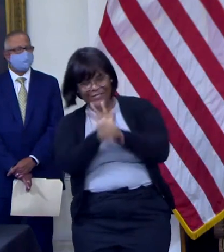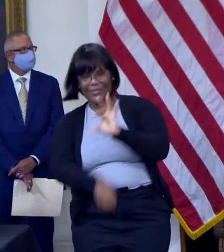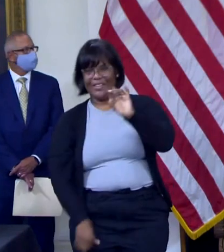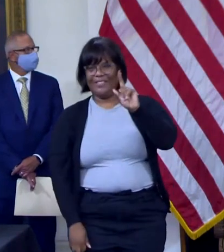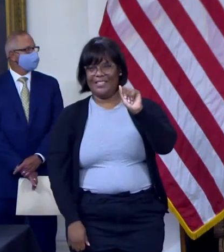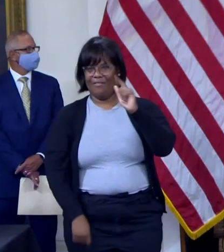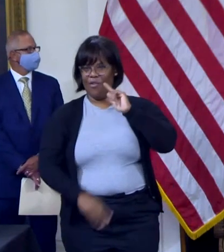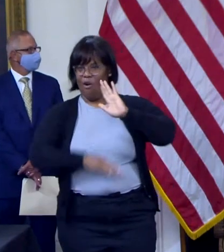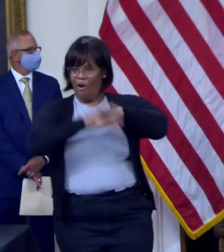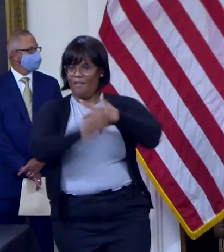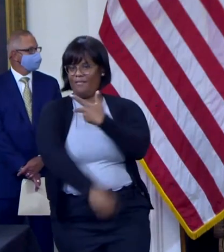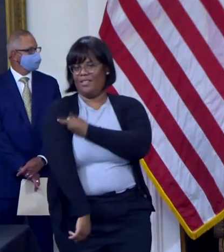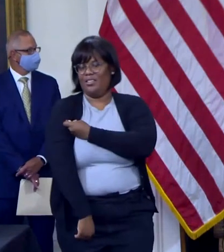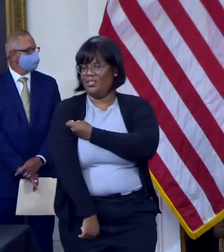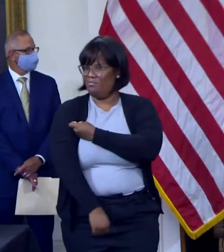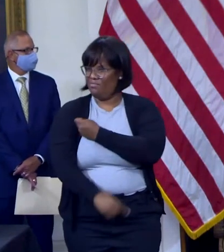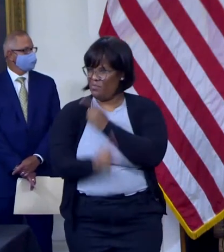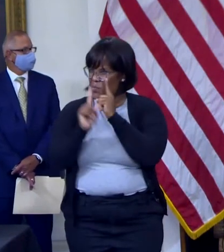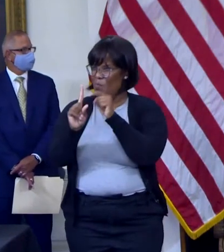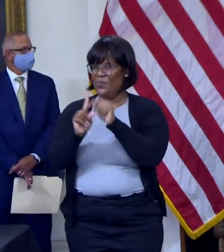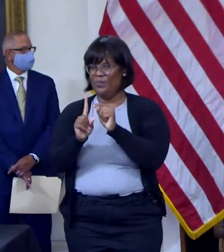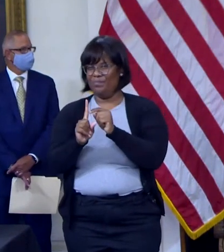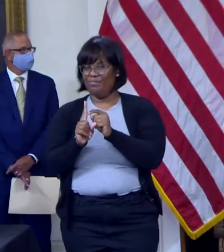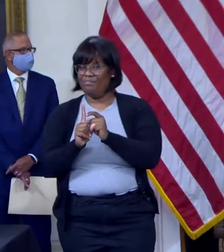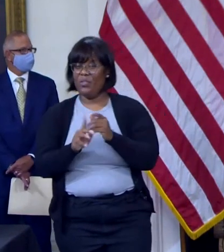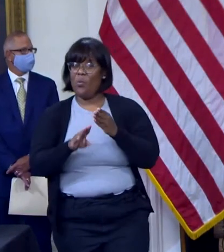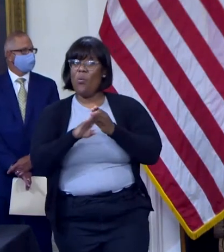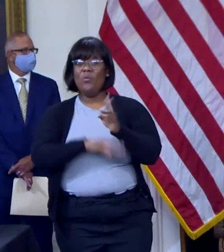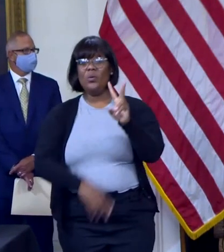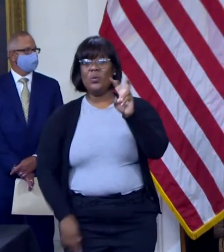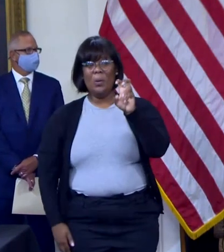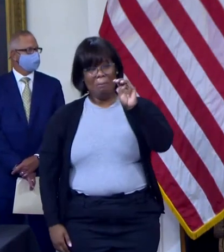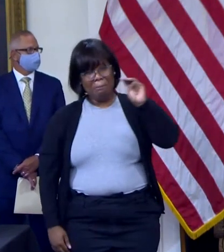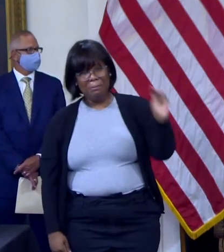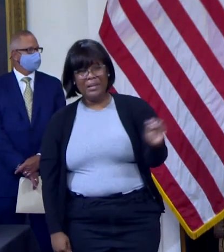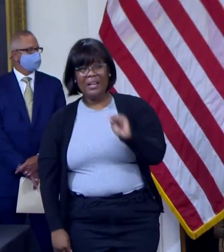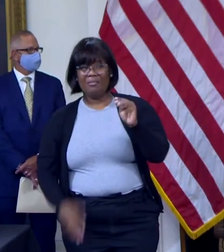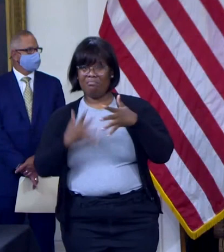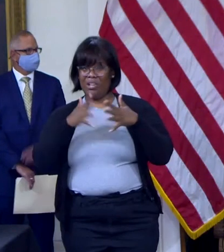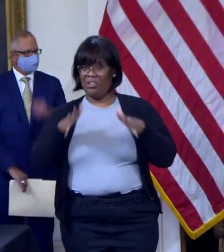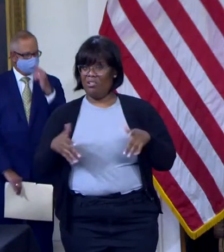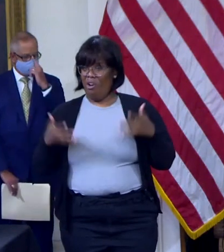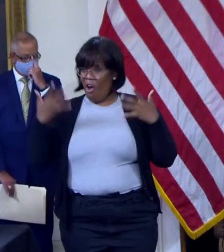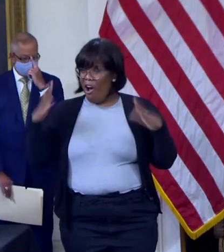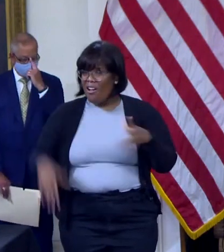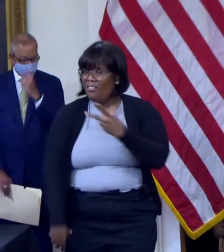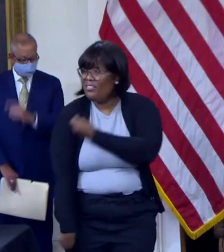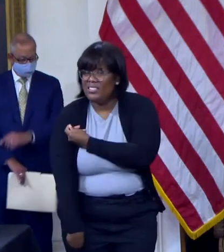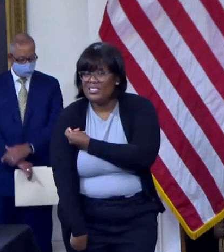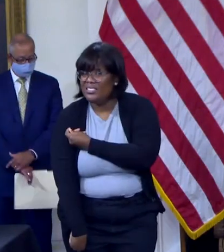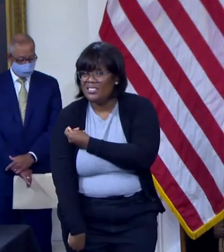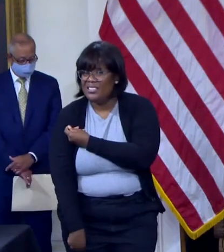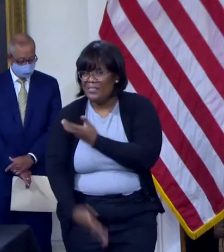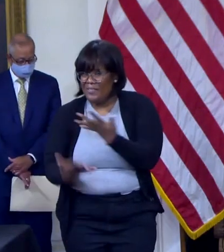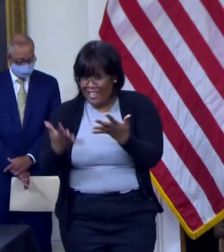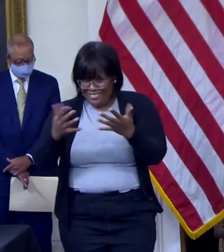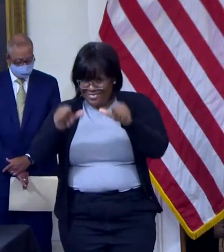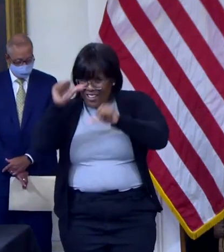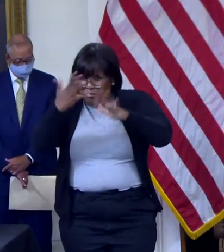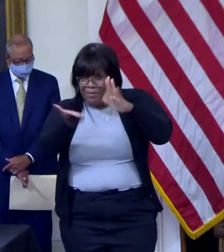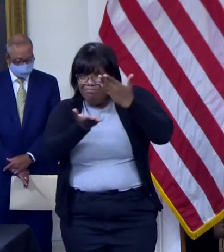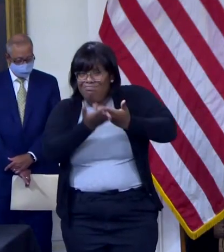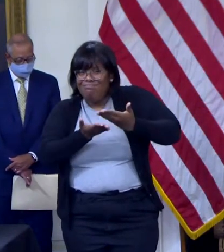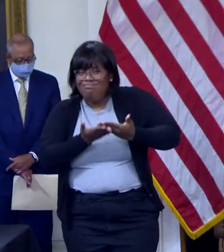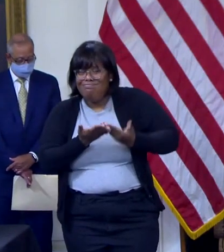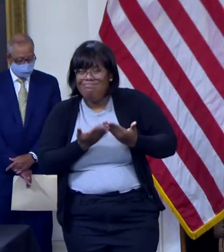Marylanders and more than 200 million Americans have already gotten vaccinated. Clearly, the science shows that they're very safe